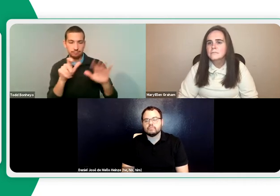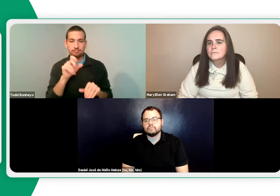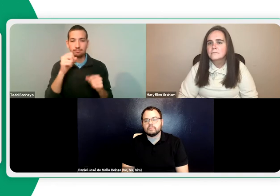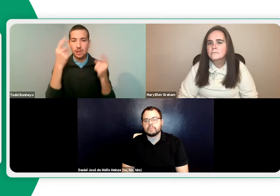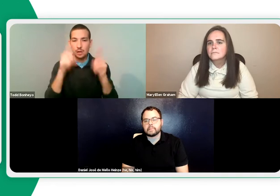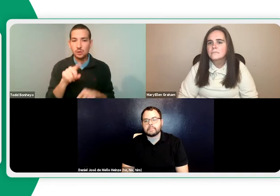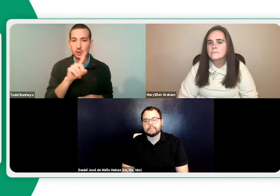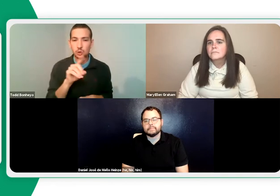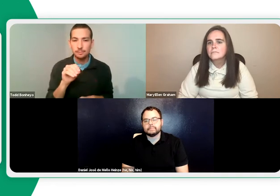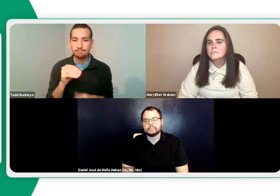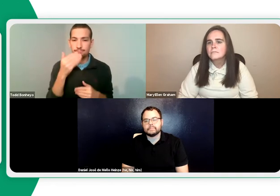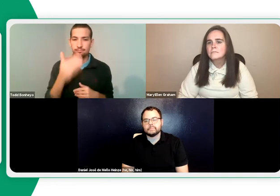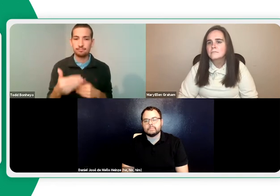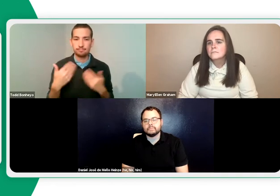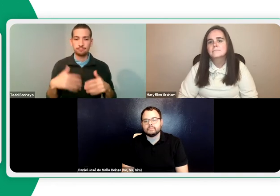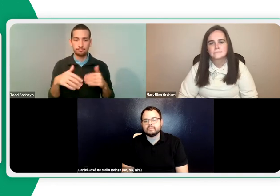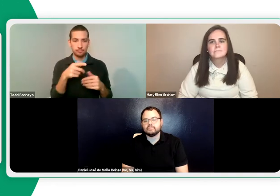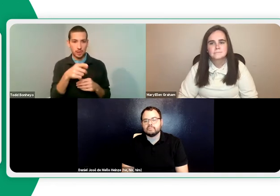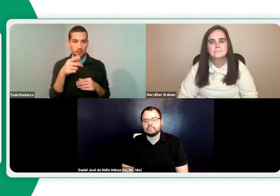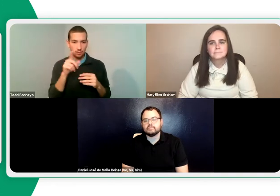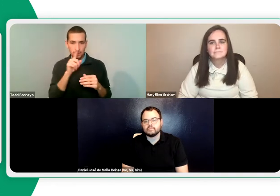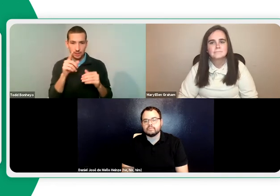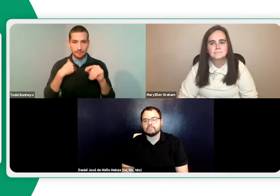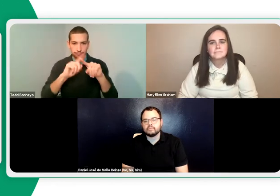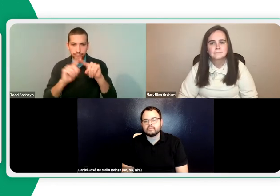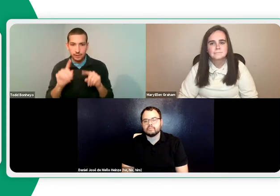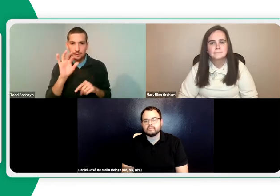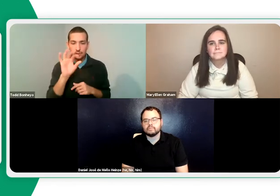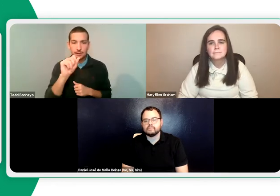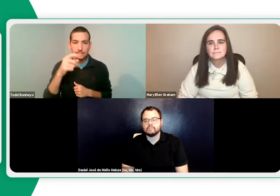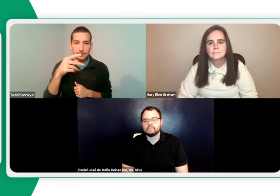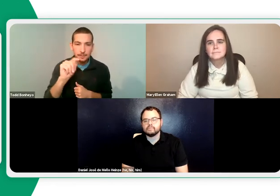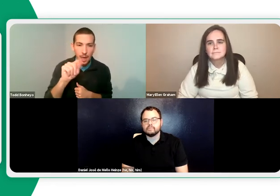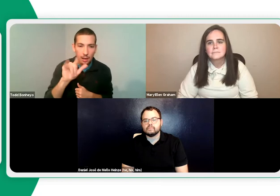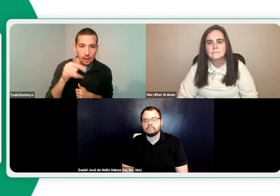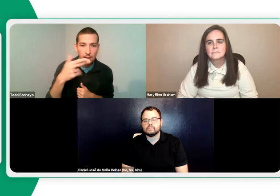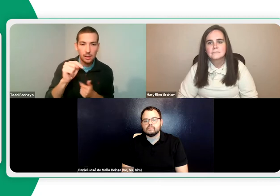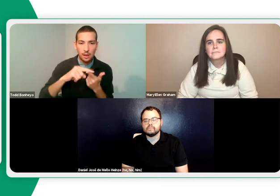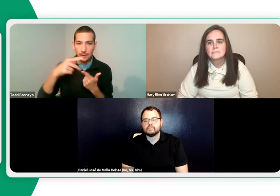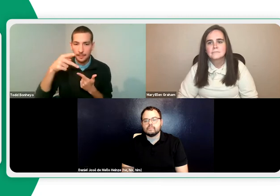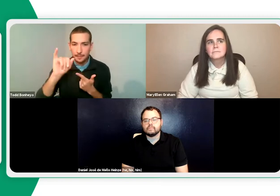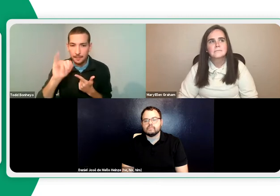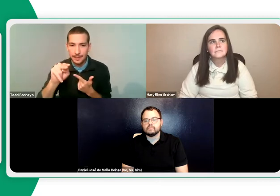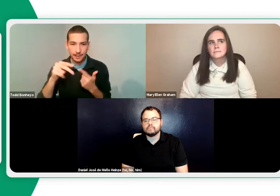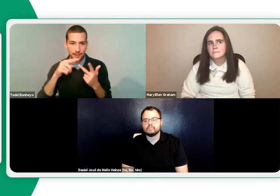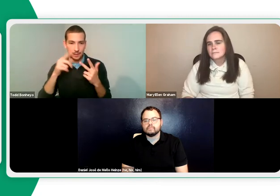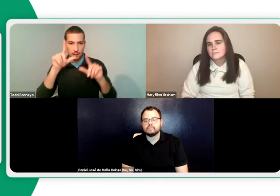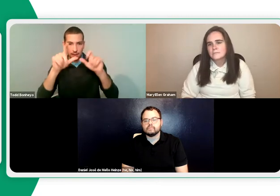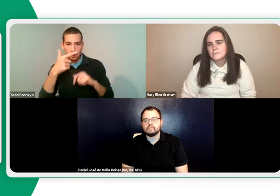the visual experience, that aesthetic, I would say, best comes from Zoom. Zoom does offer the spotlight features,